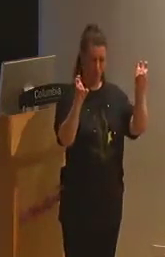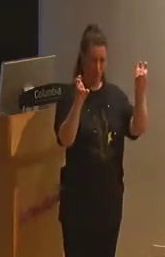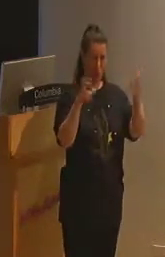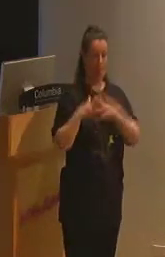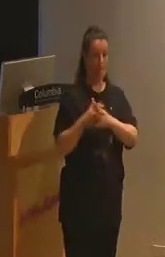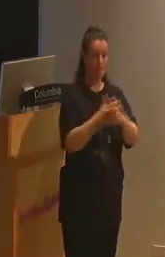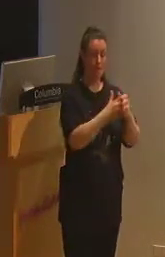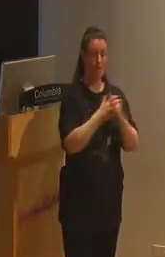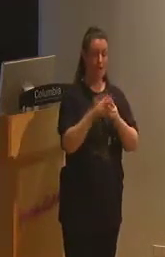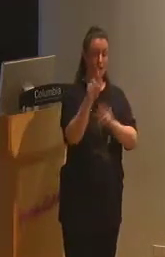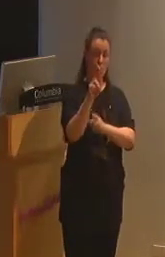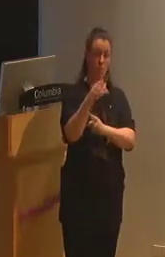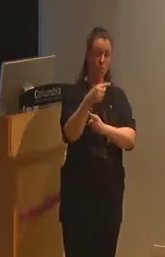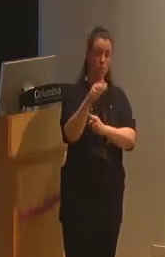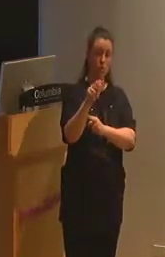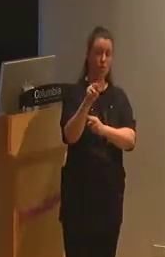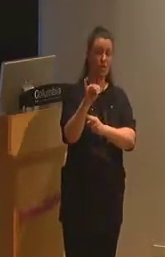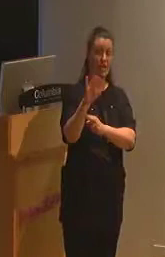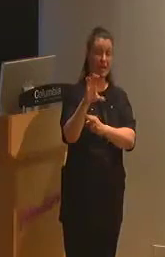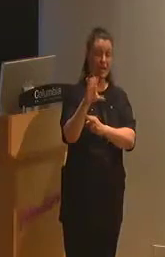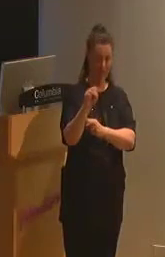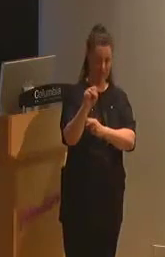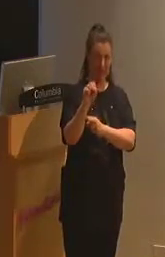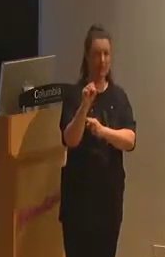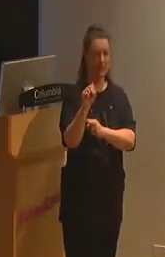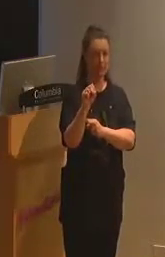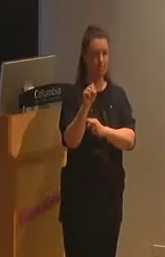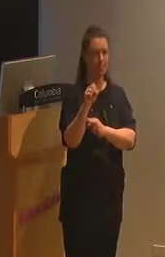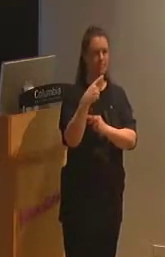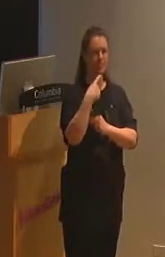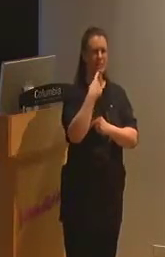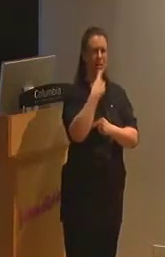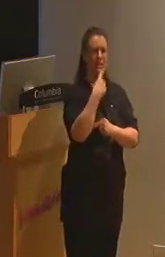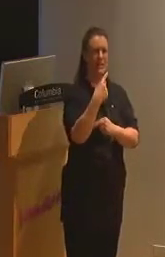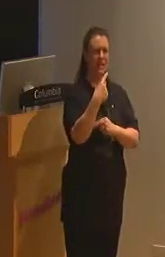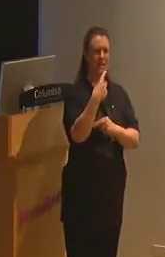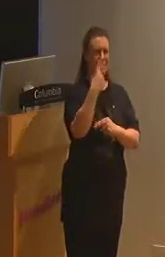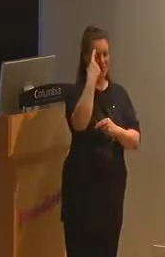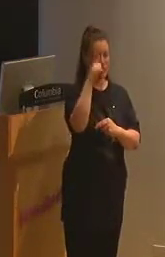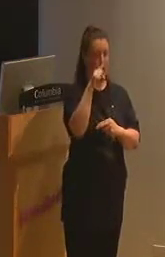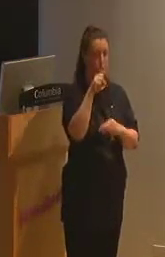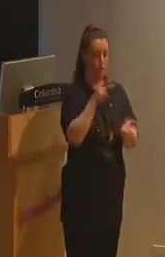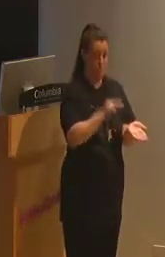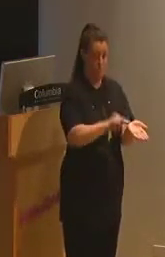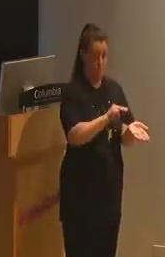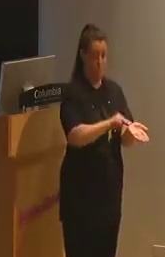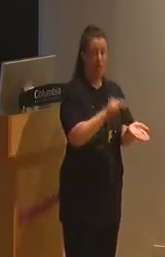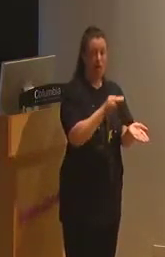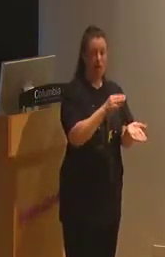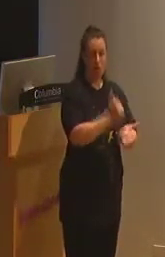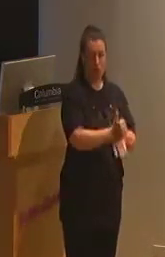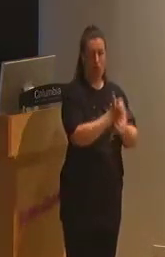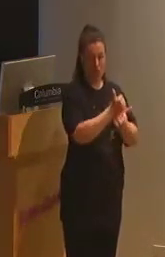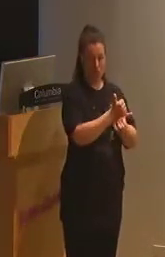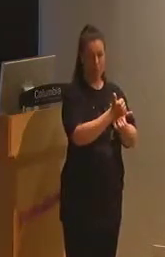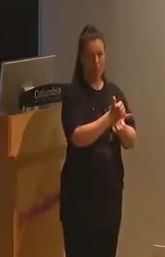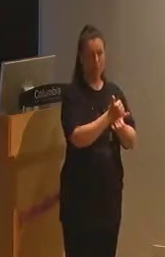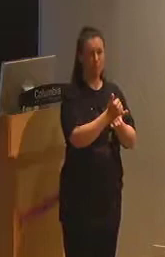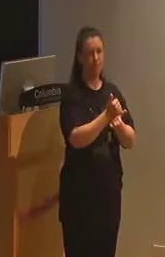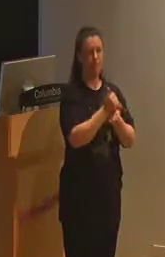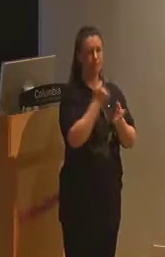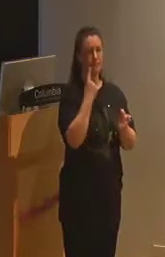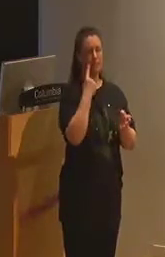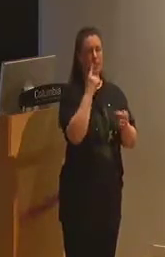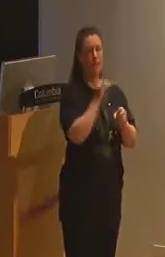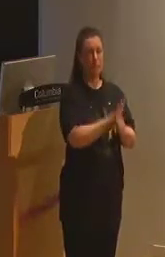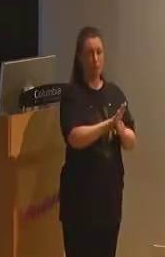eugenics laid bare the social and national goals newly claimed for medical practices. It promised an empirically sound cross-disciplinary